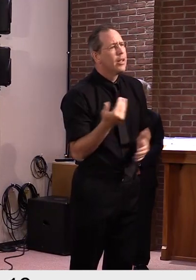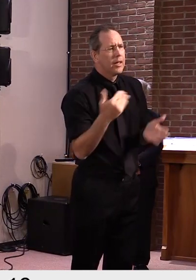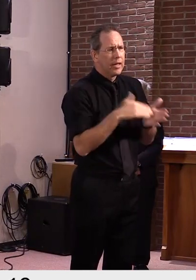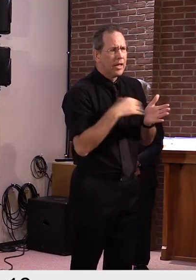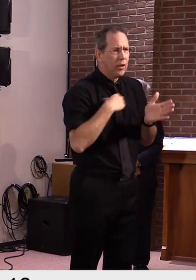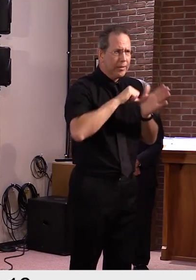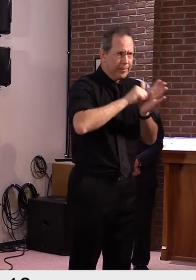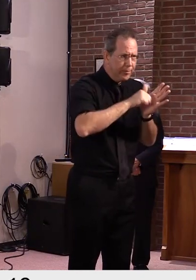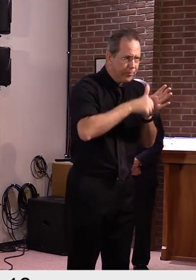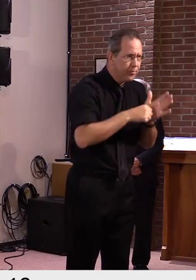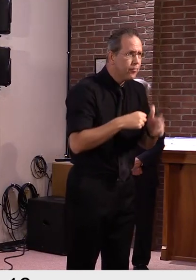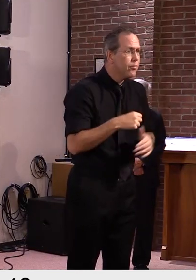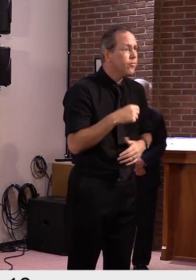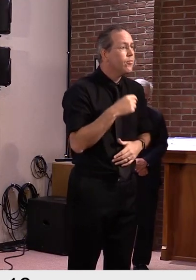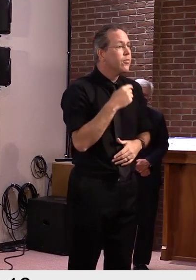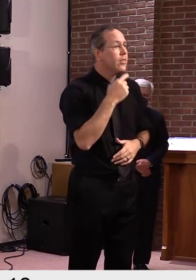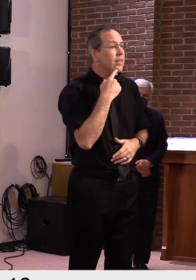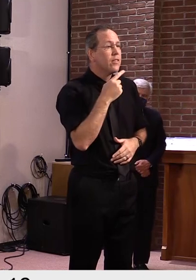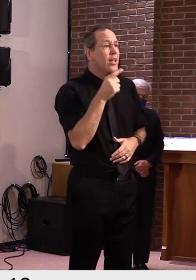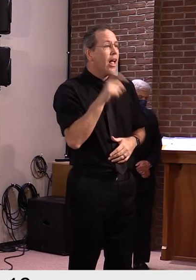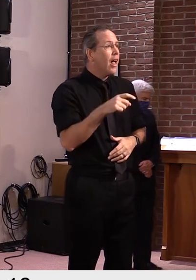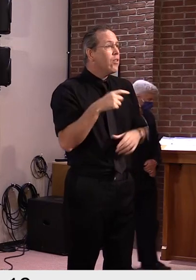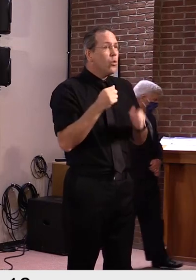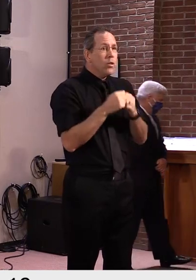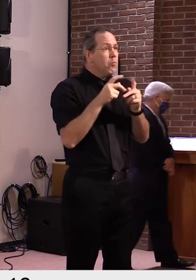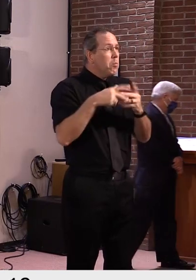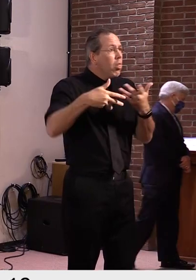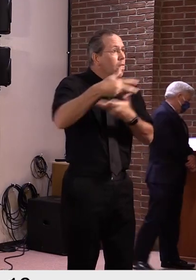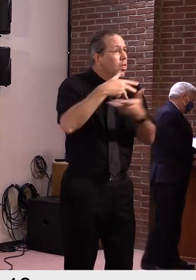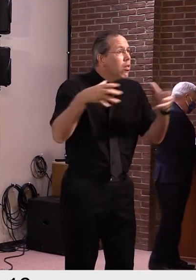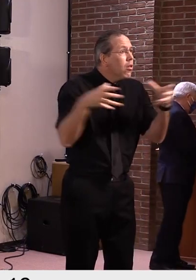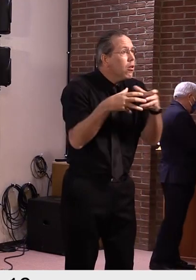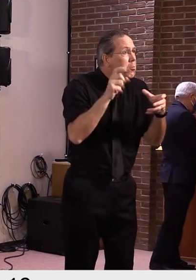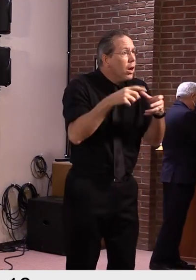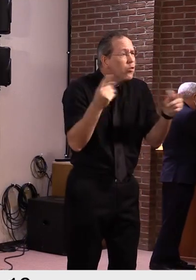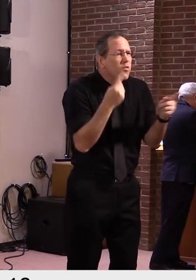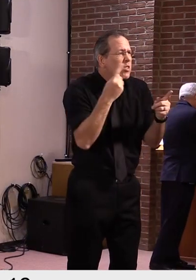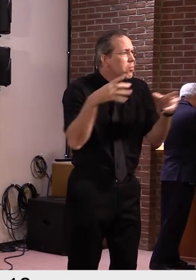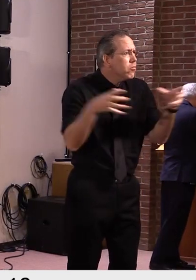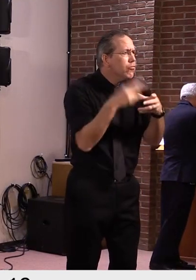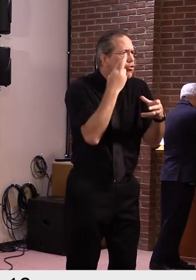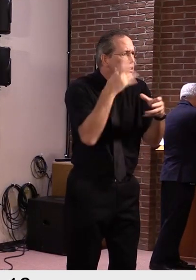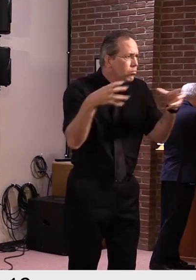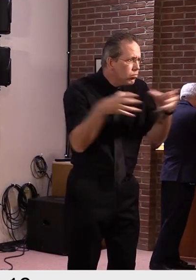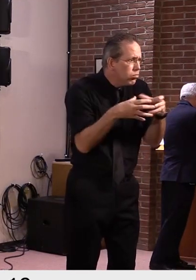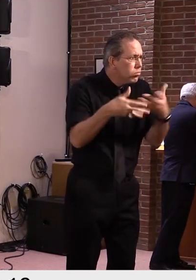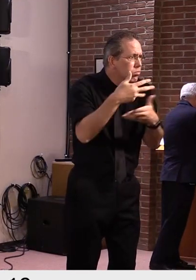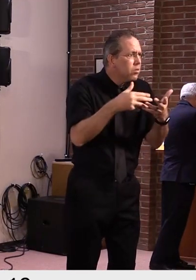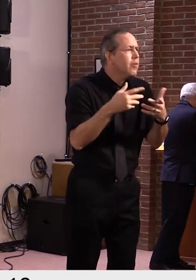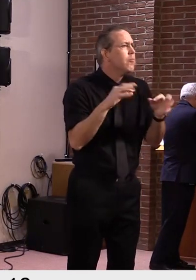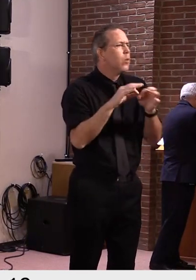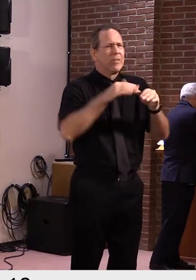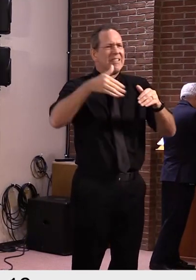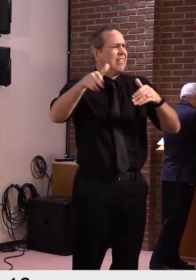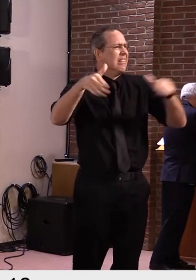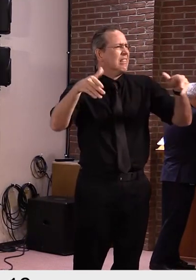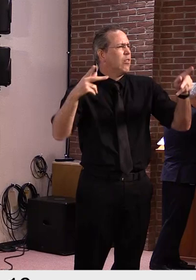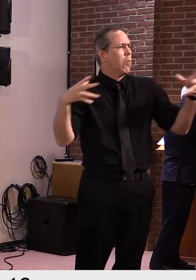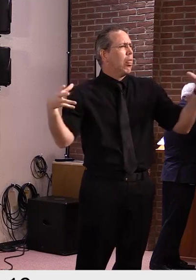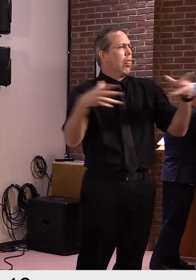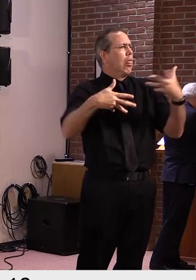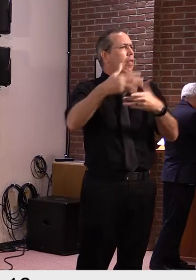must occur versus where we may not need it. Our proven approach has also meant we'll be